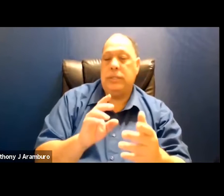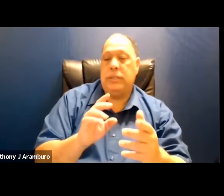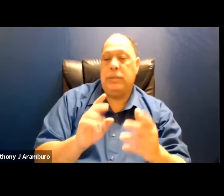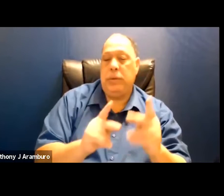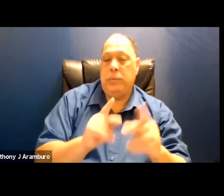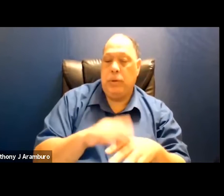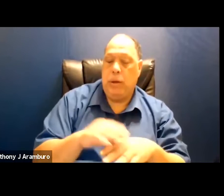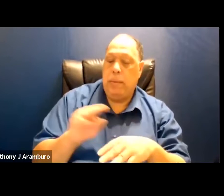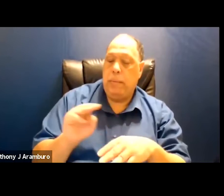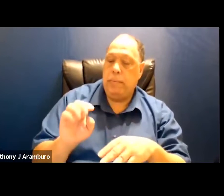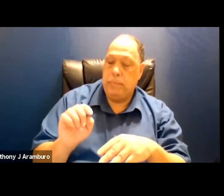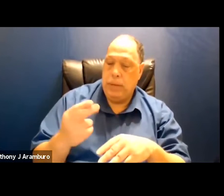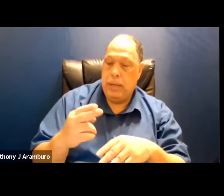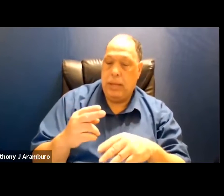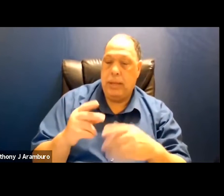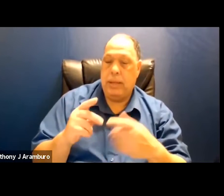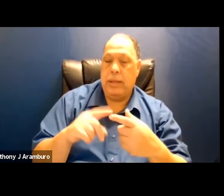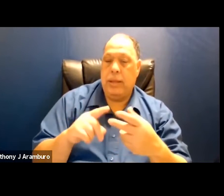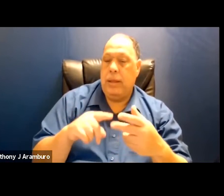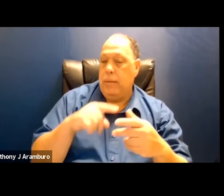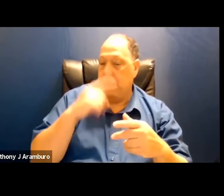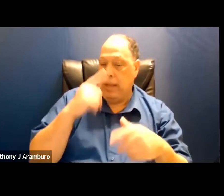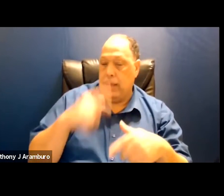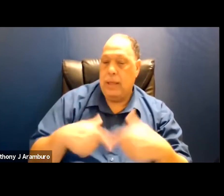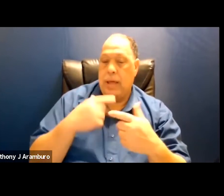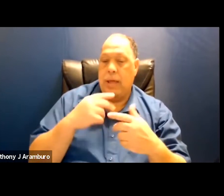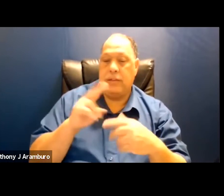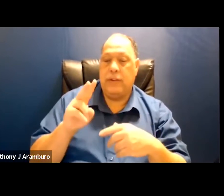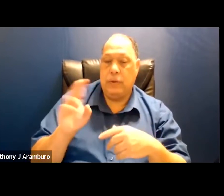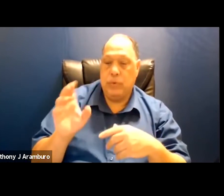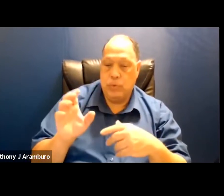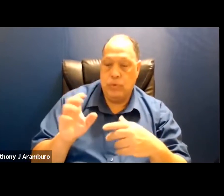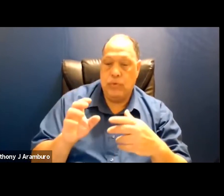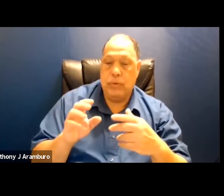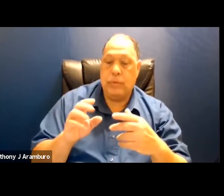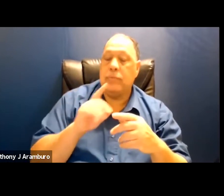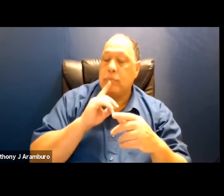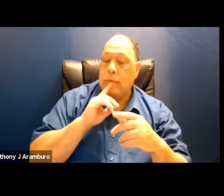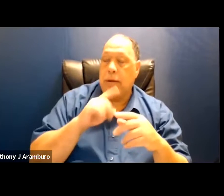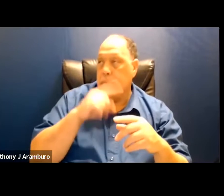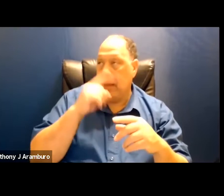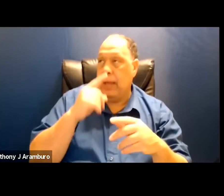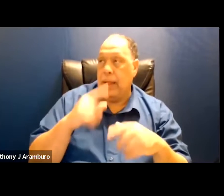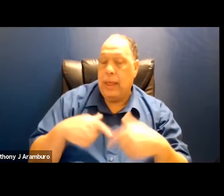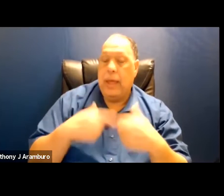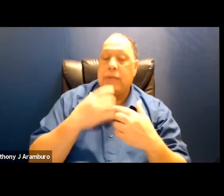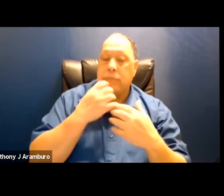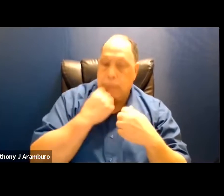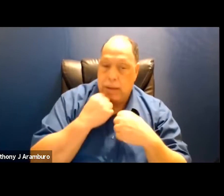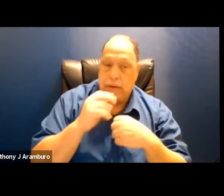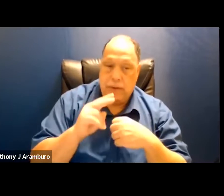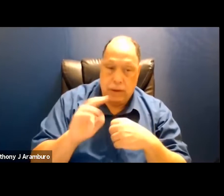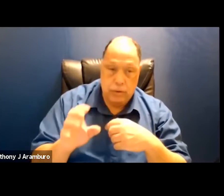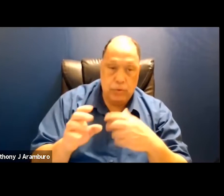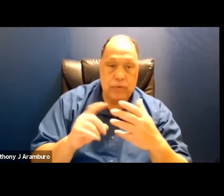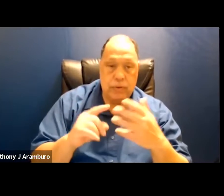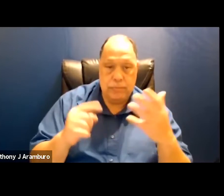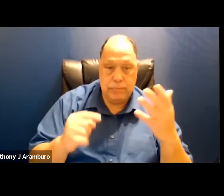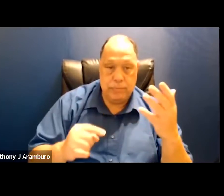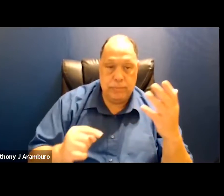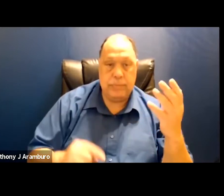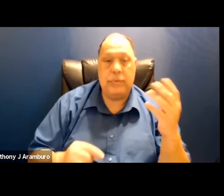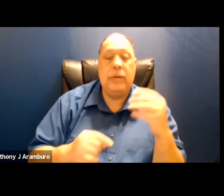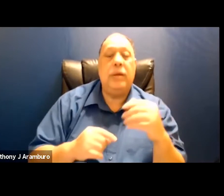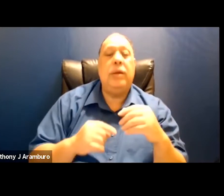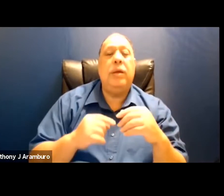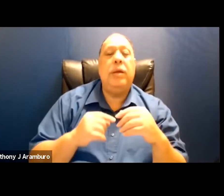but also like black lives vancouver and pivot legal sorry black lives matter vancouver and pivot legal and um you